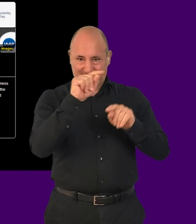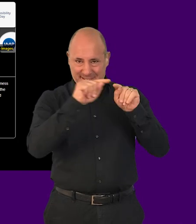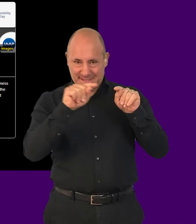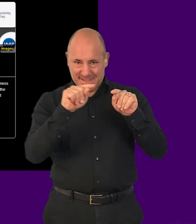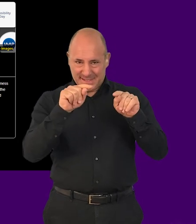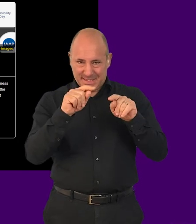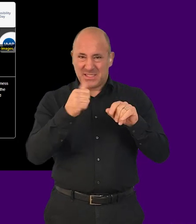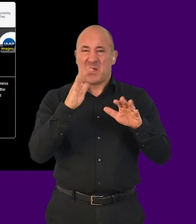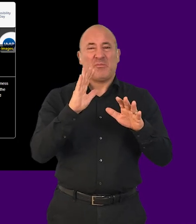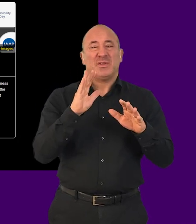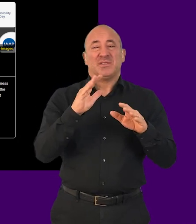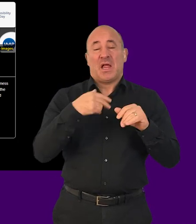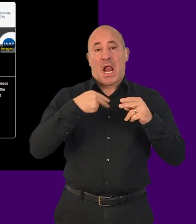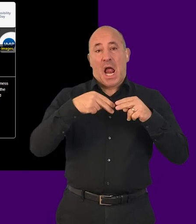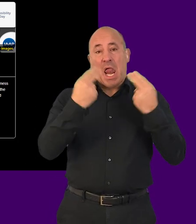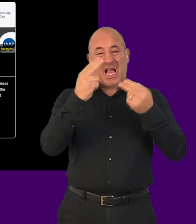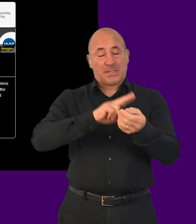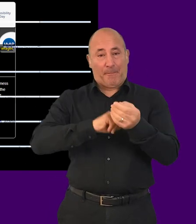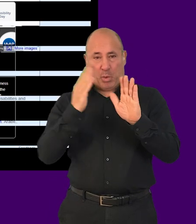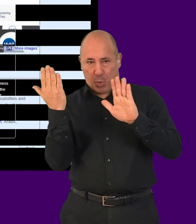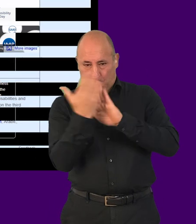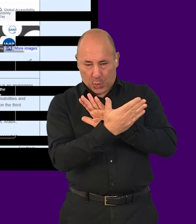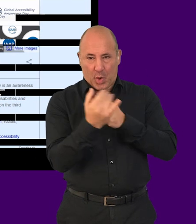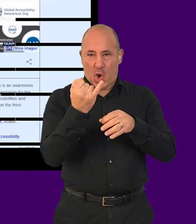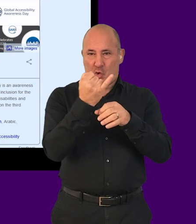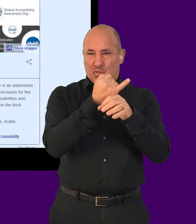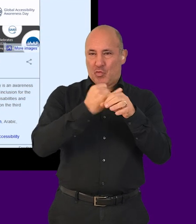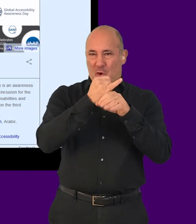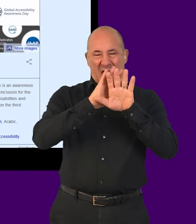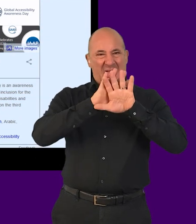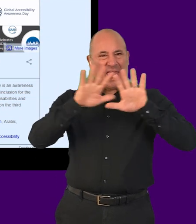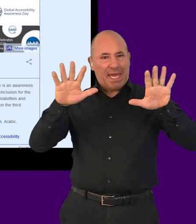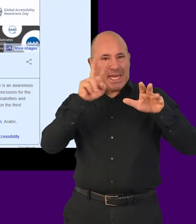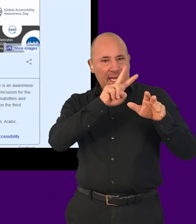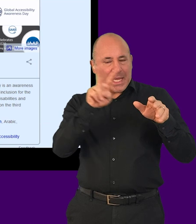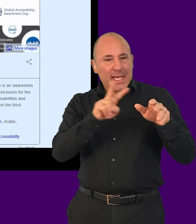black background. Others, grey text on a light blue background.